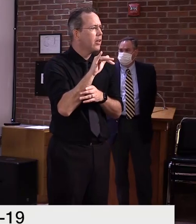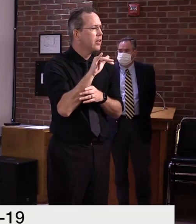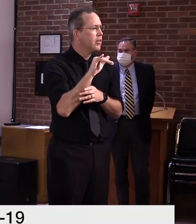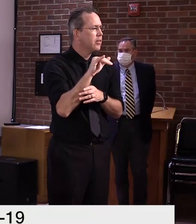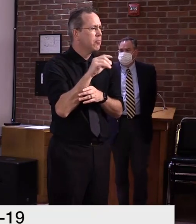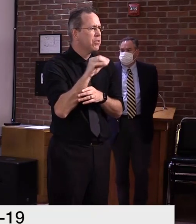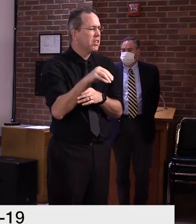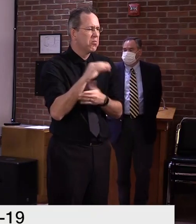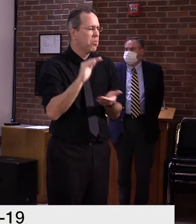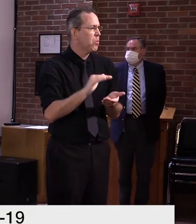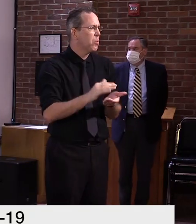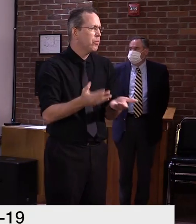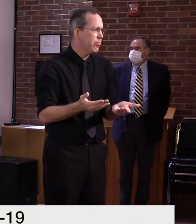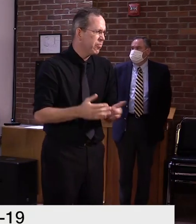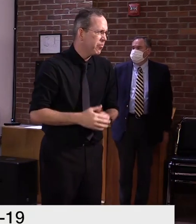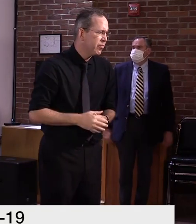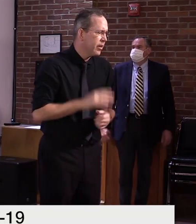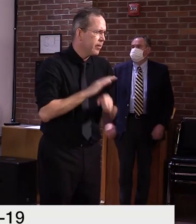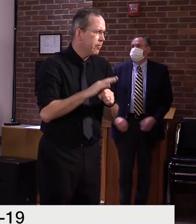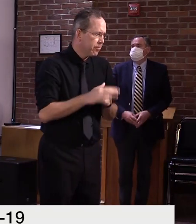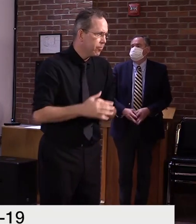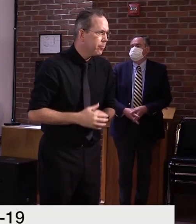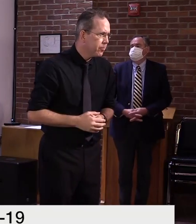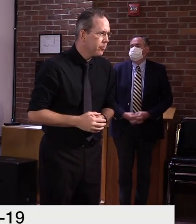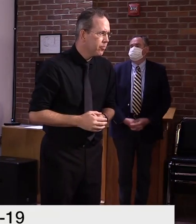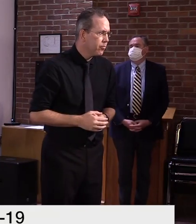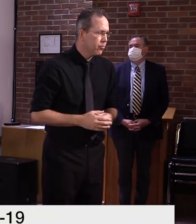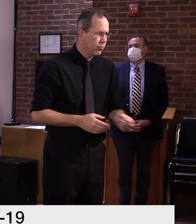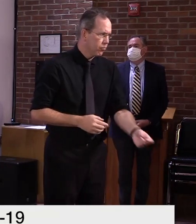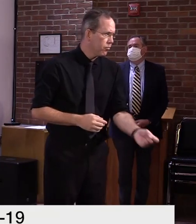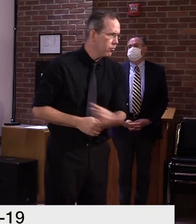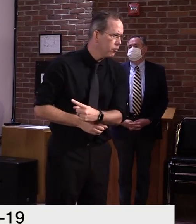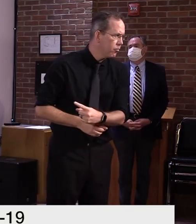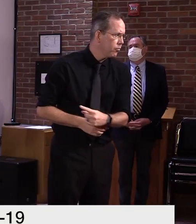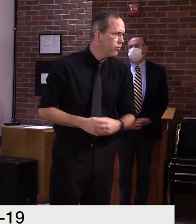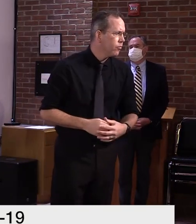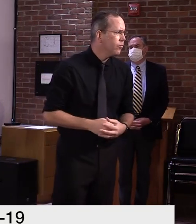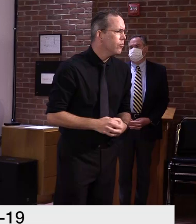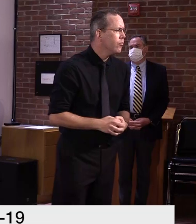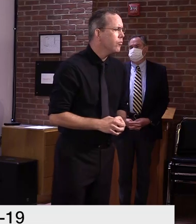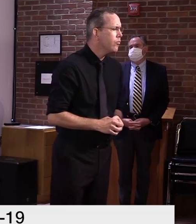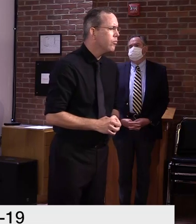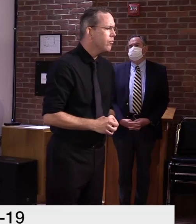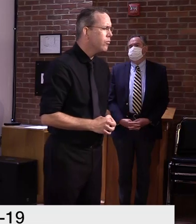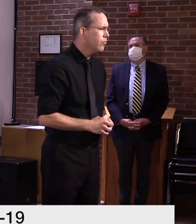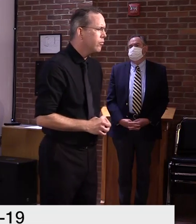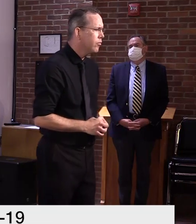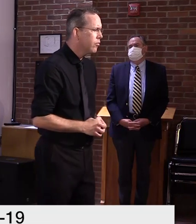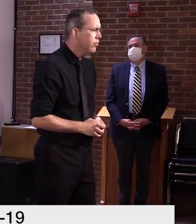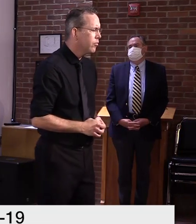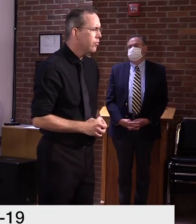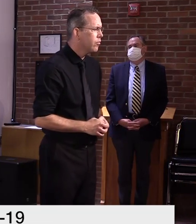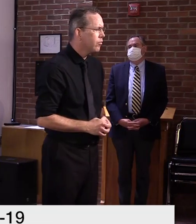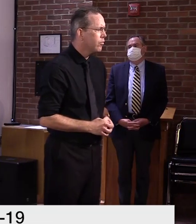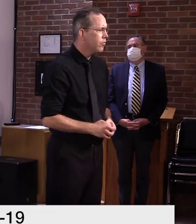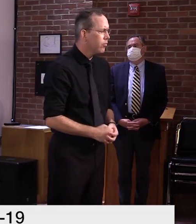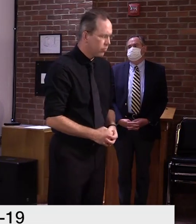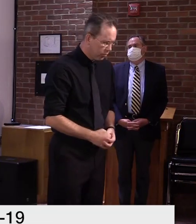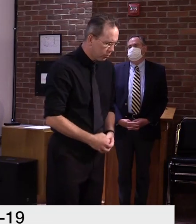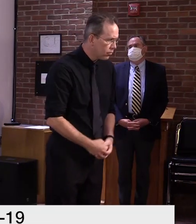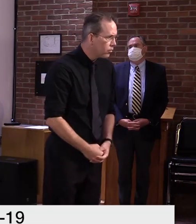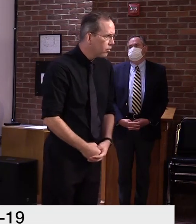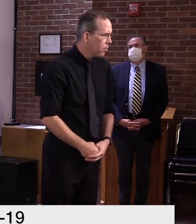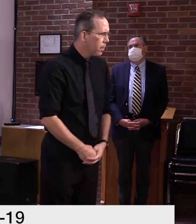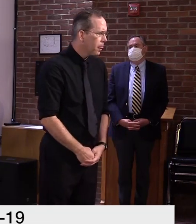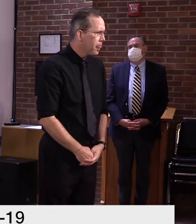So UVM developed their own serology test that is far cheaper to administer and has a pretty high accuracy rate according to the researchers I spoke